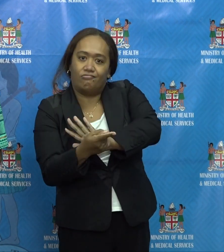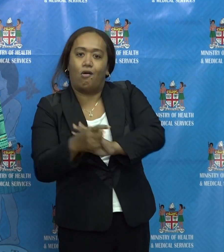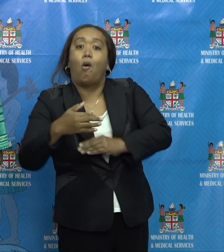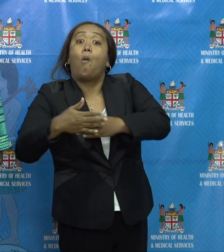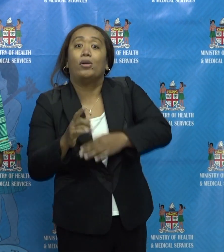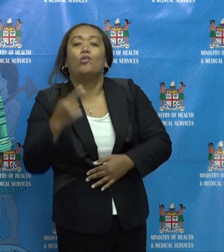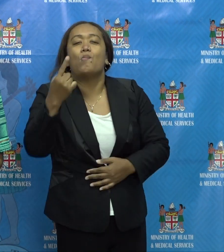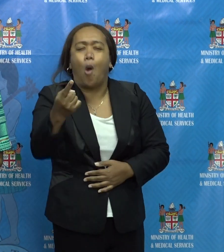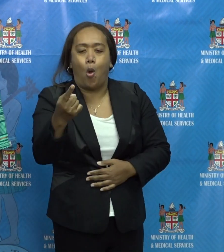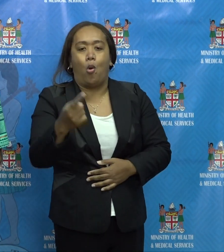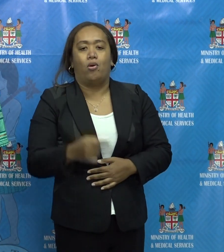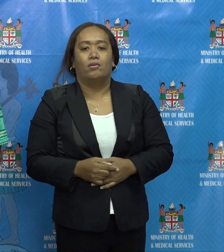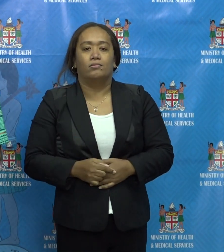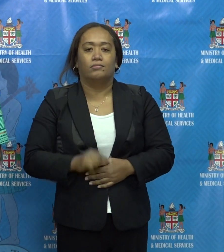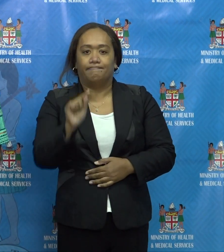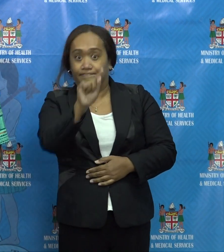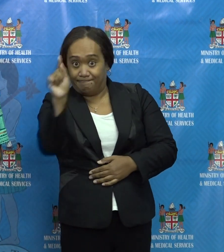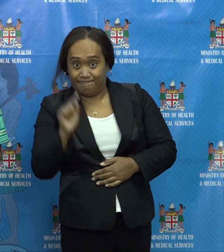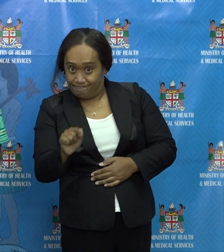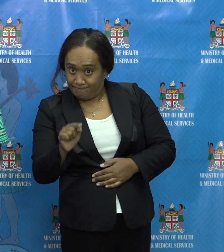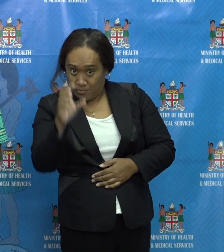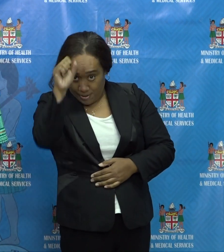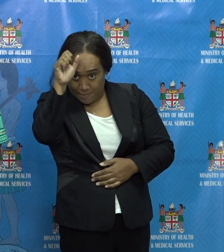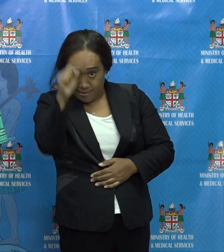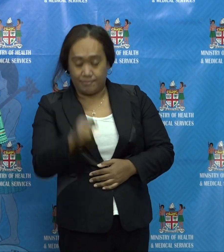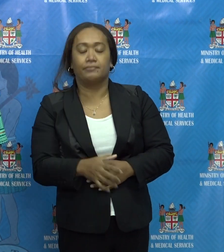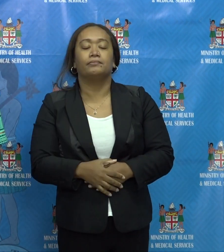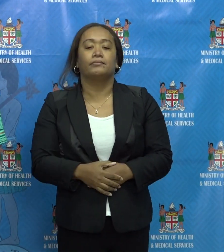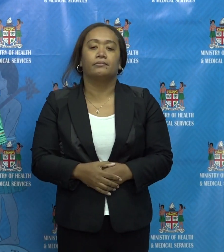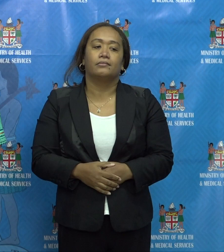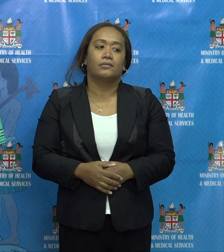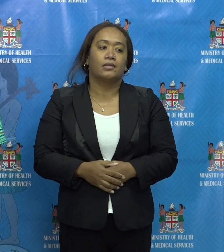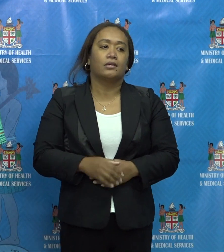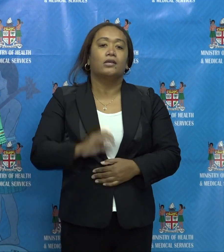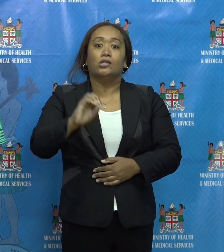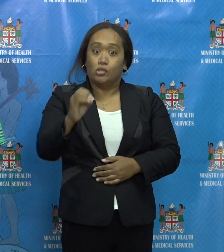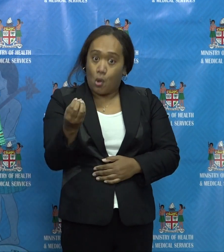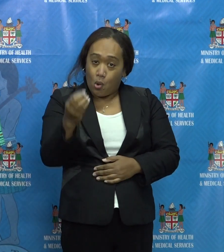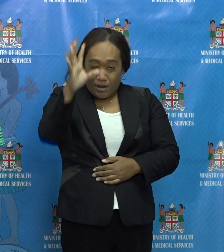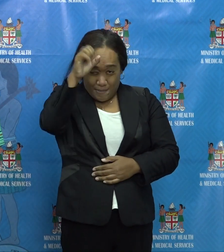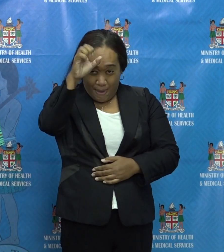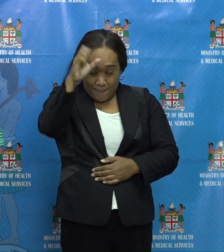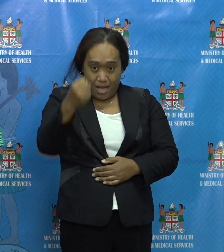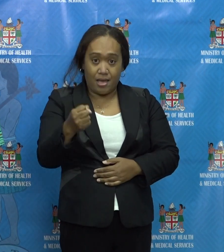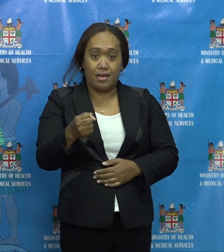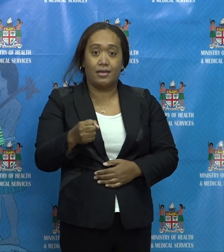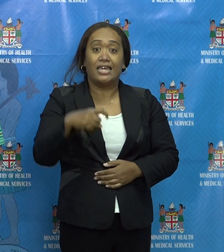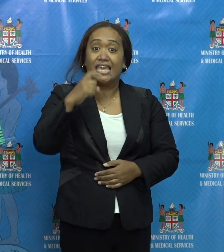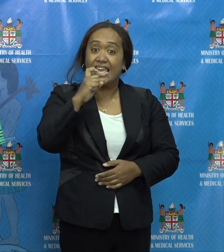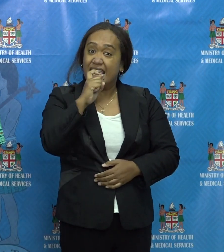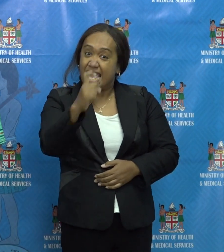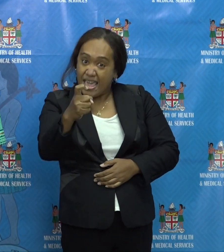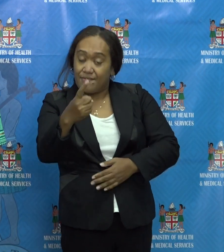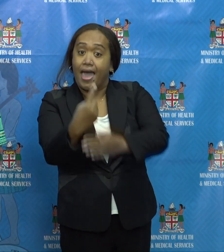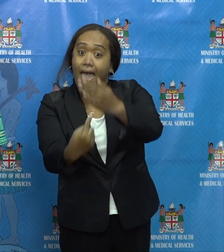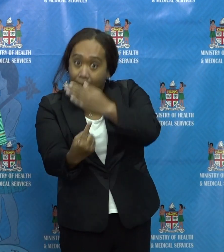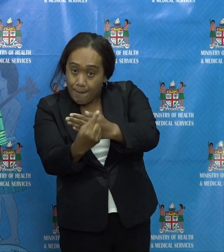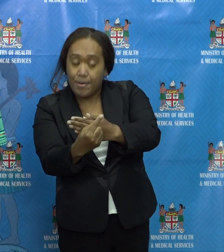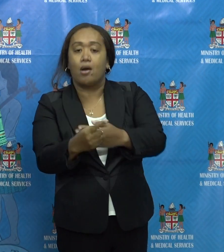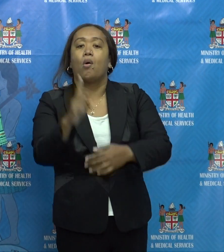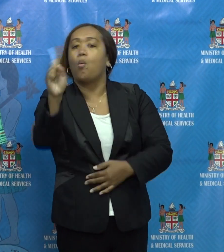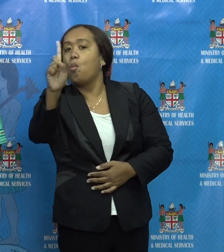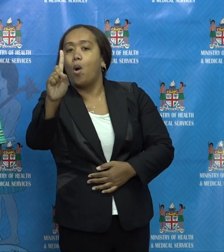Assuming we stay the course, the Suba and Nosori lockdown zone will revert into two separate containment areas, like,